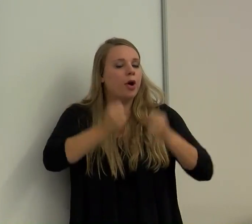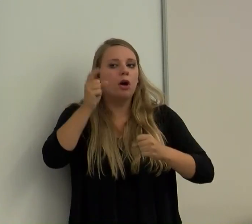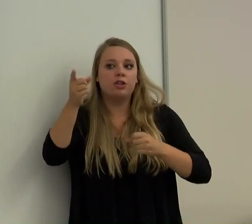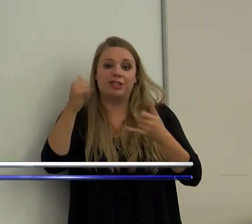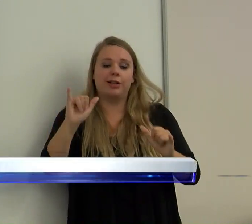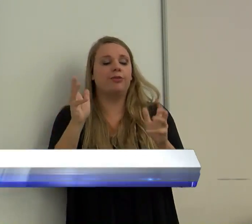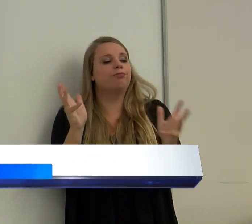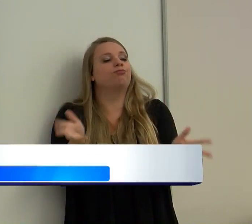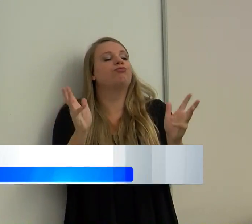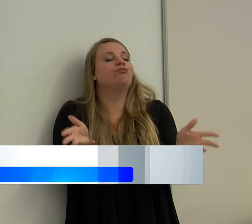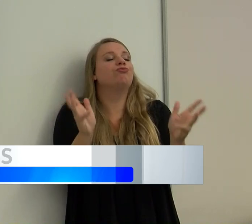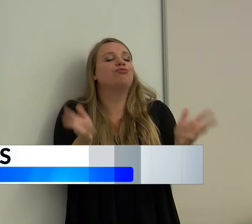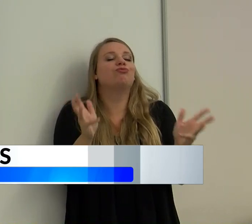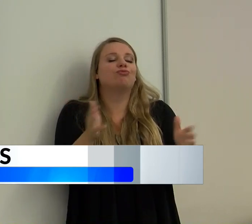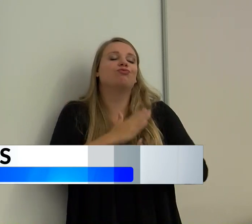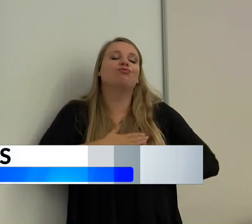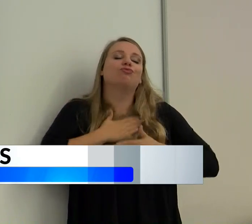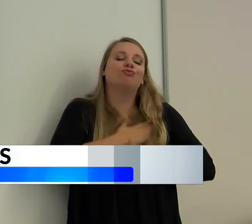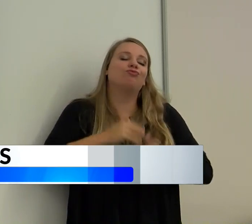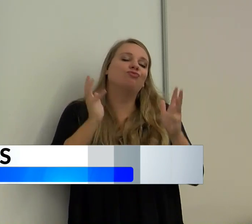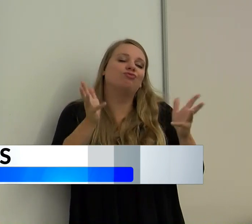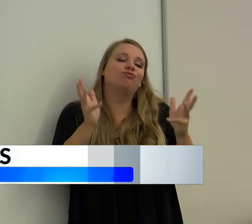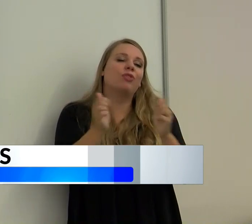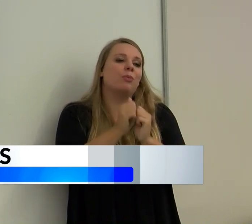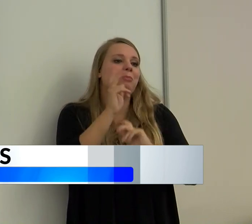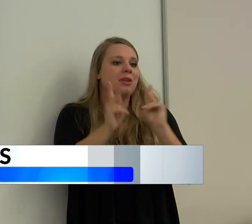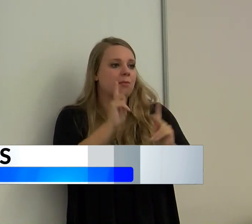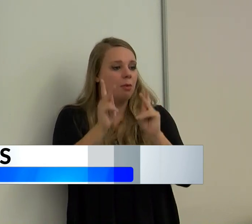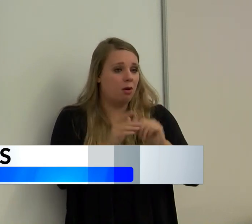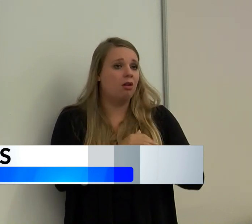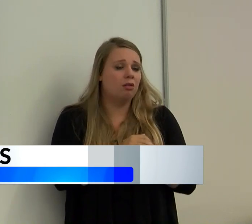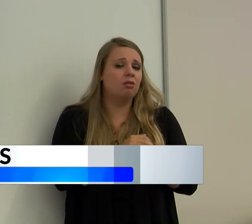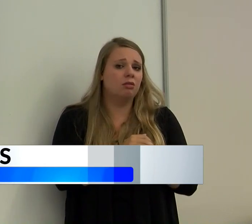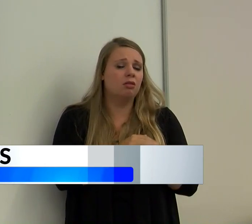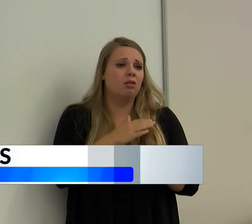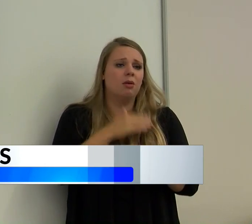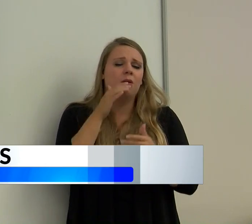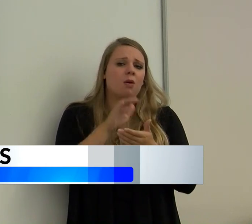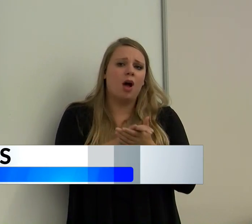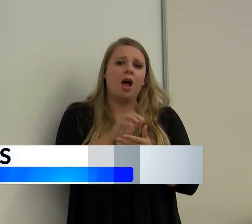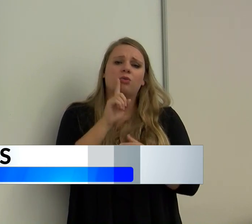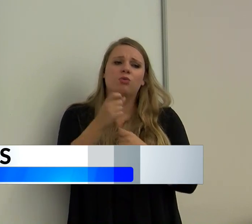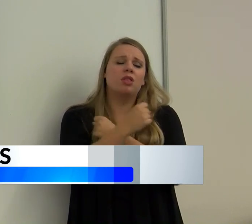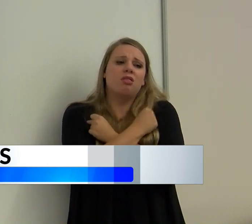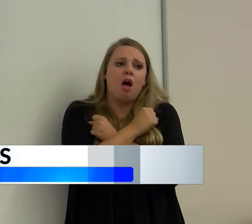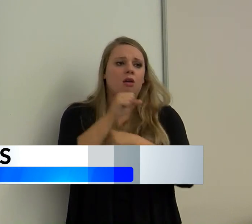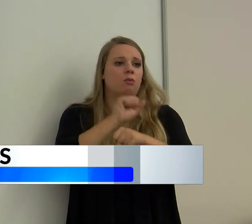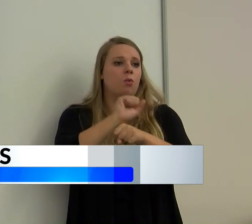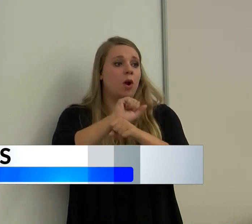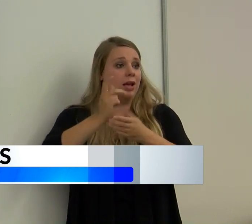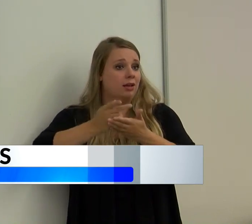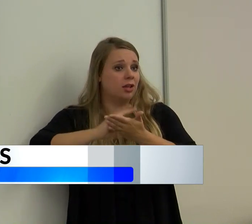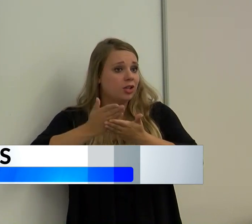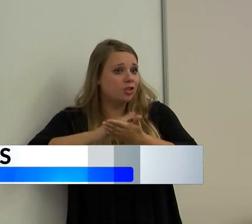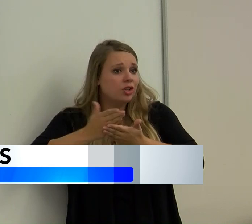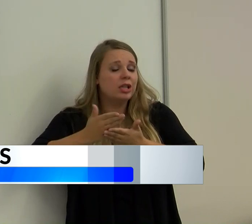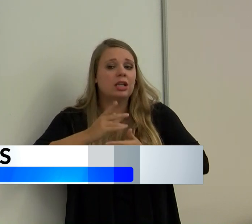be there visiting. know, she just loved people. She loved working at the kitchen.